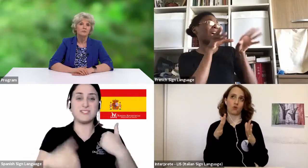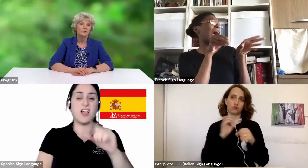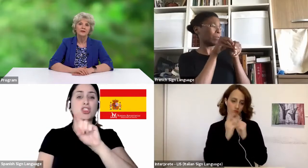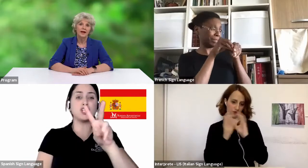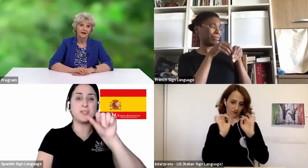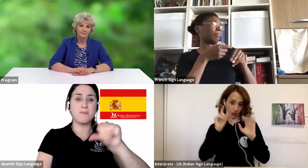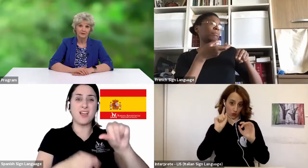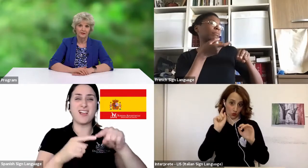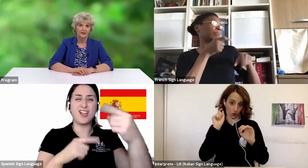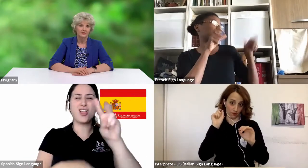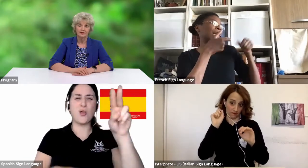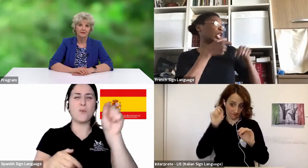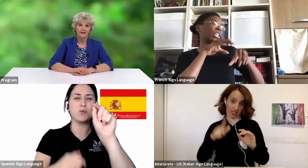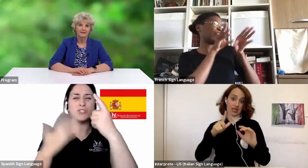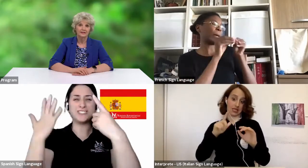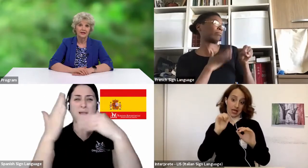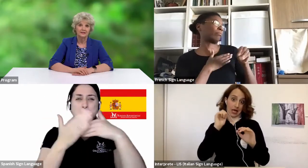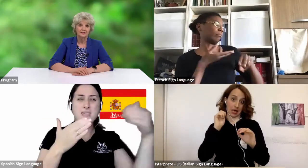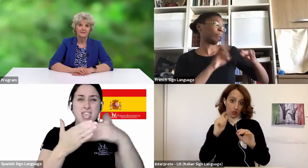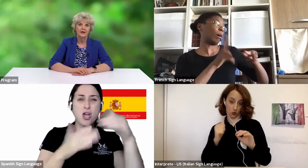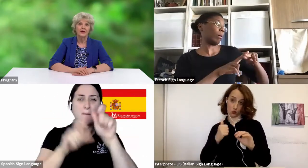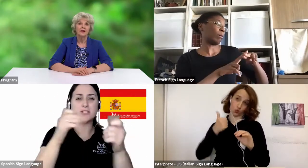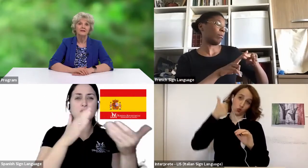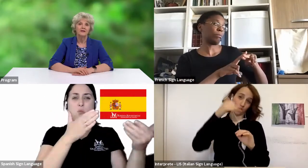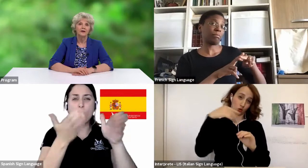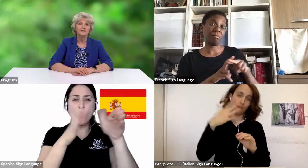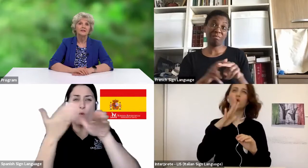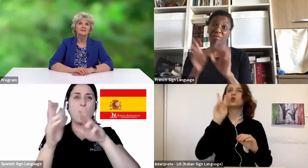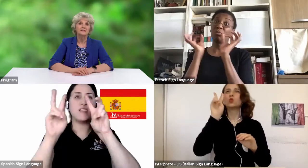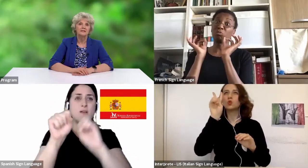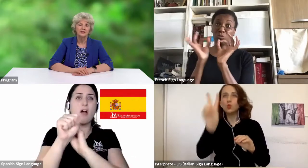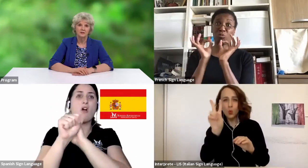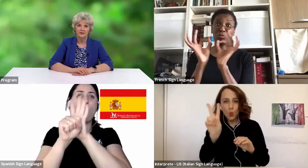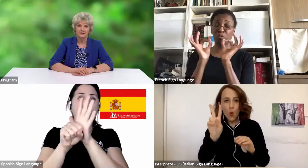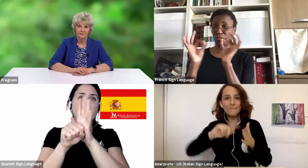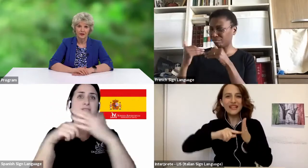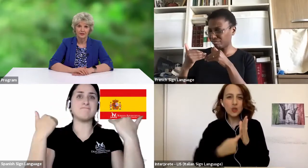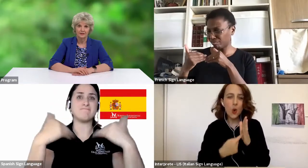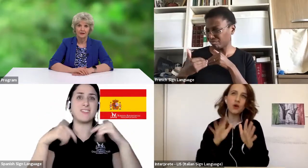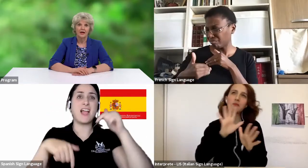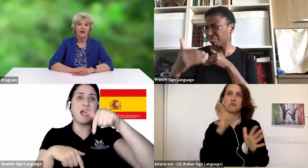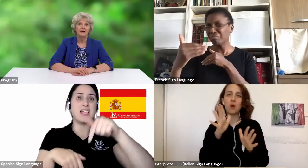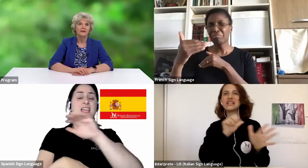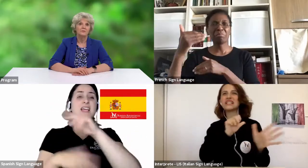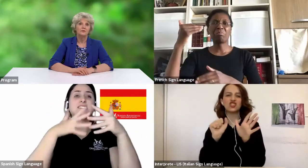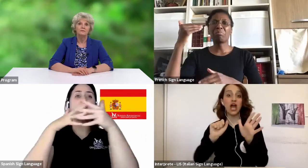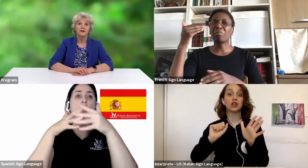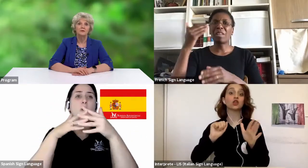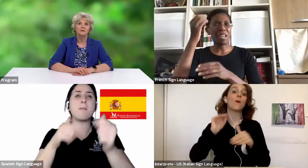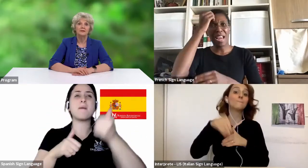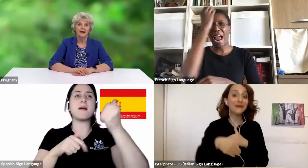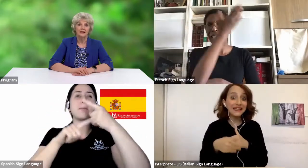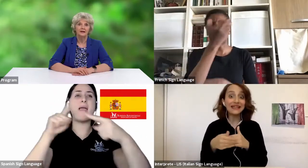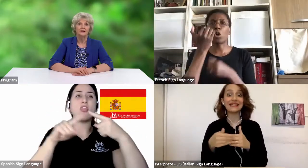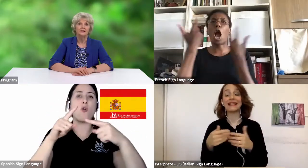more than a half million here in the United States. And the virus is continuing to spread and the number of